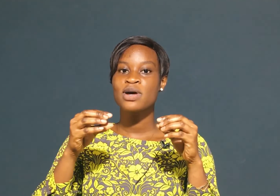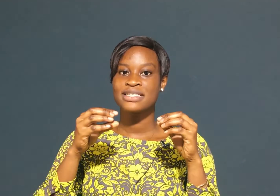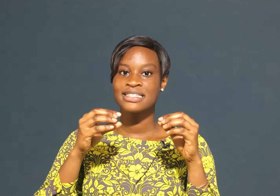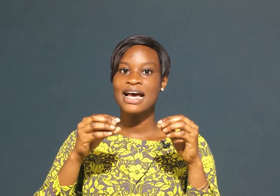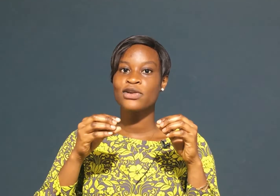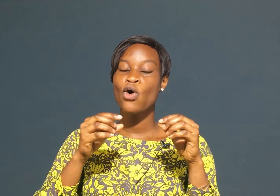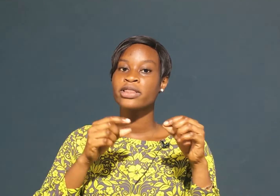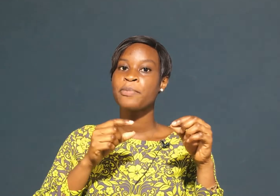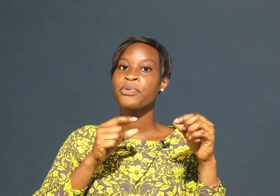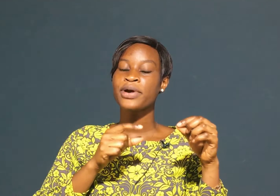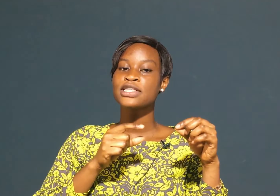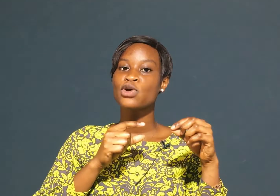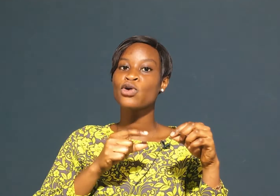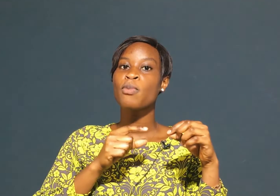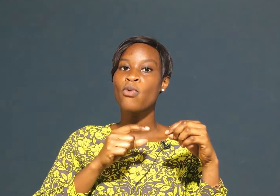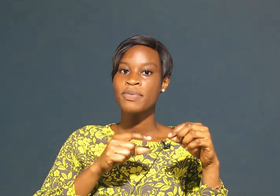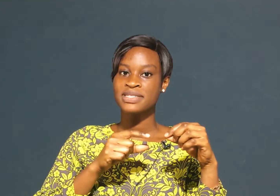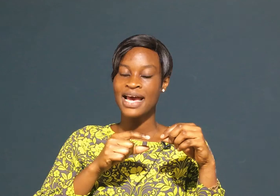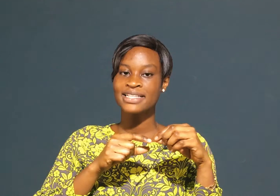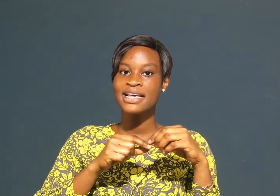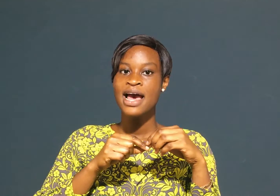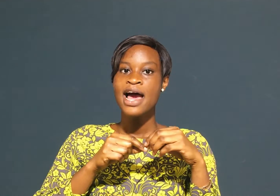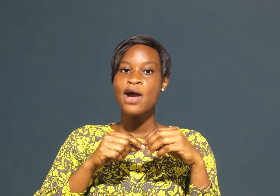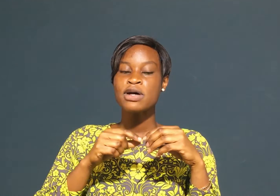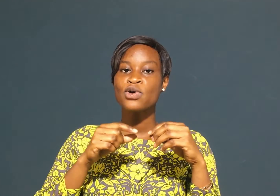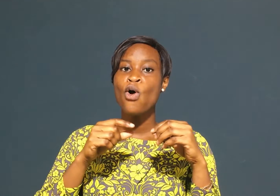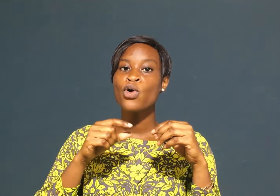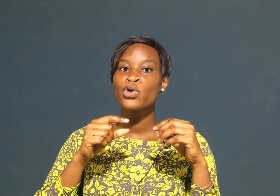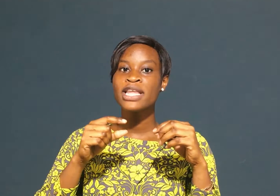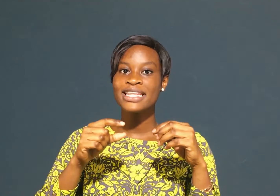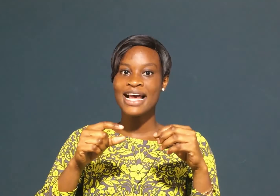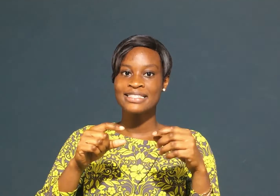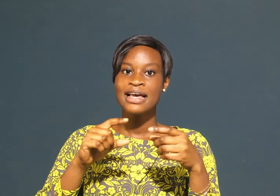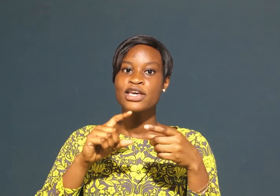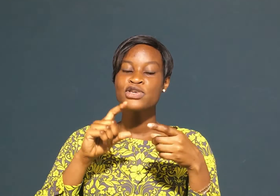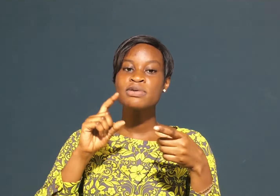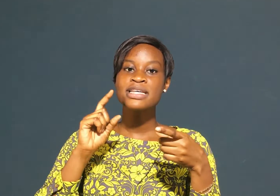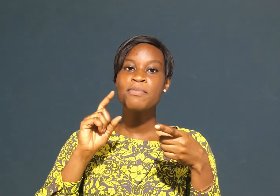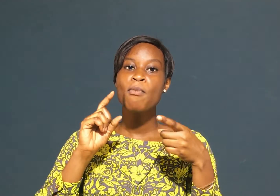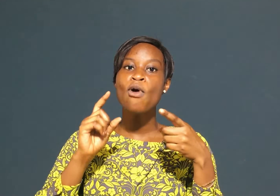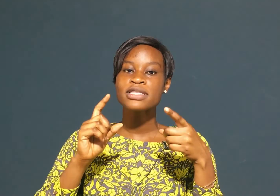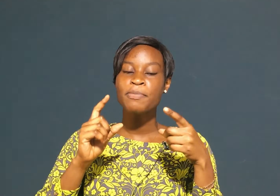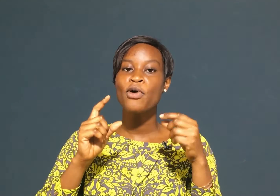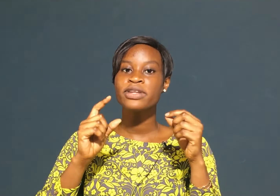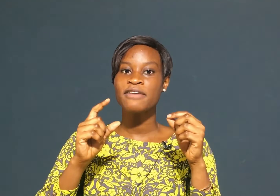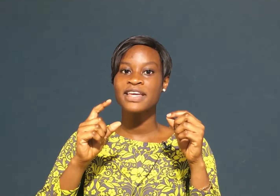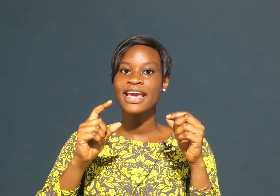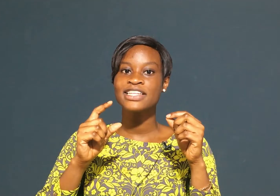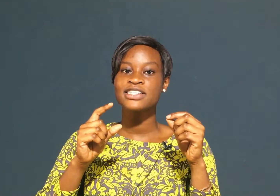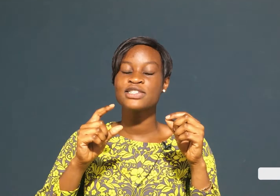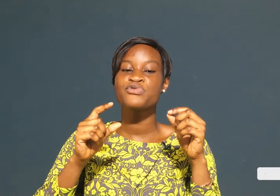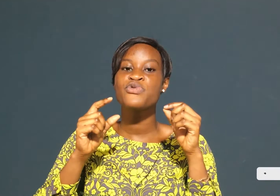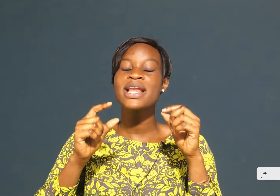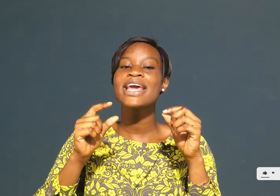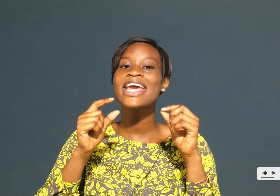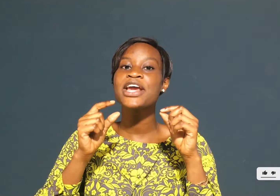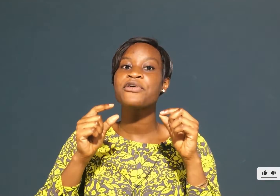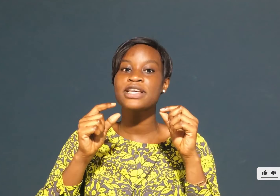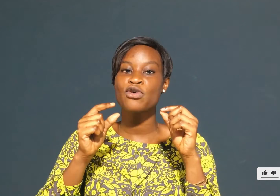was done on the prince globe website it was concluded that using multiple navigations really increased